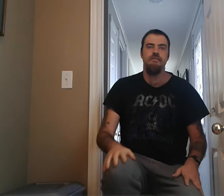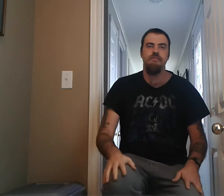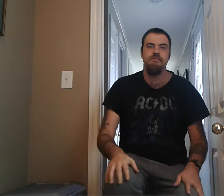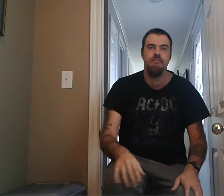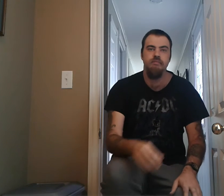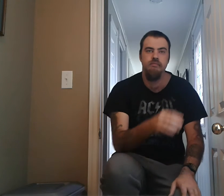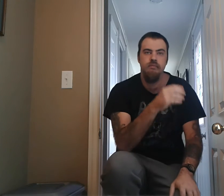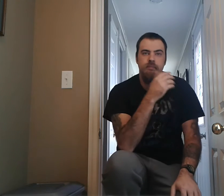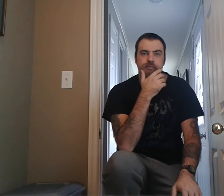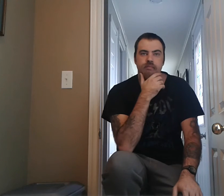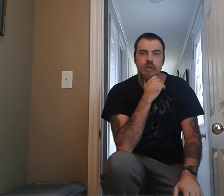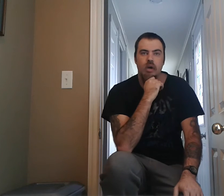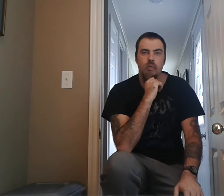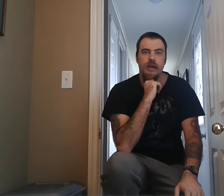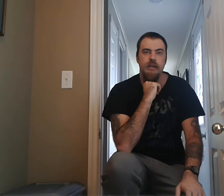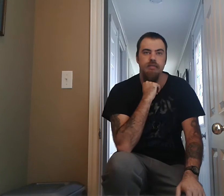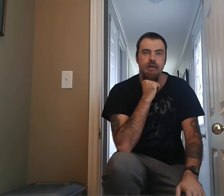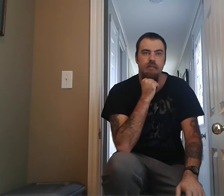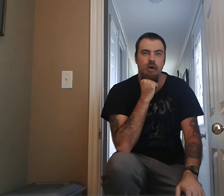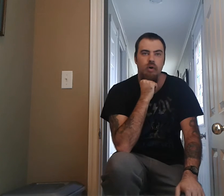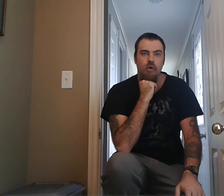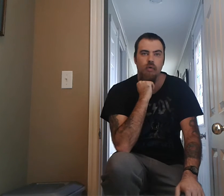Away From Home,